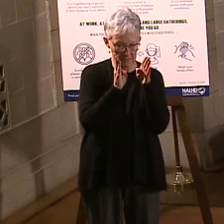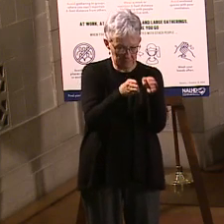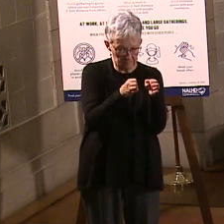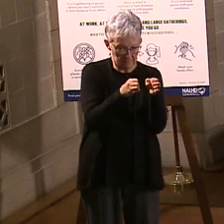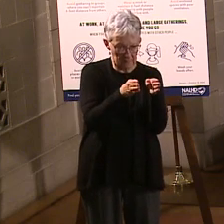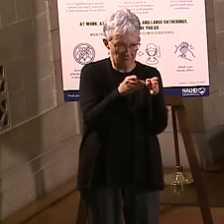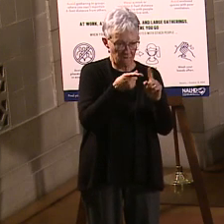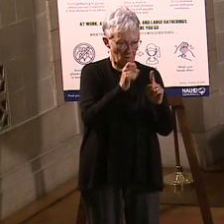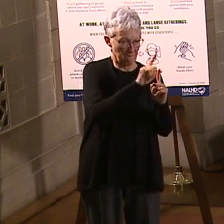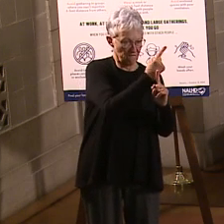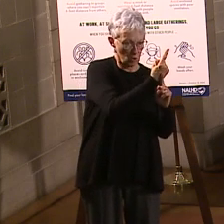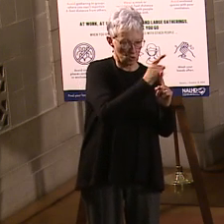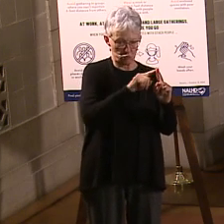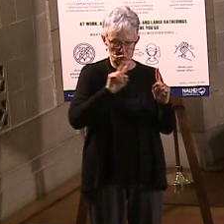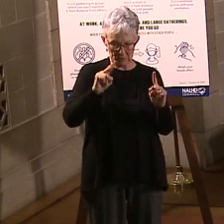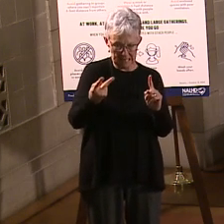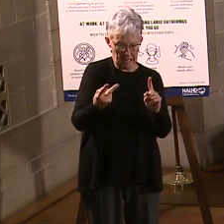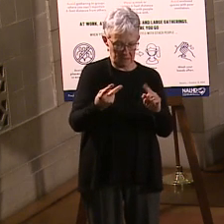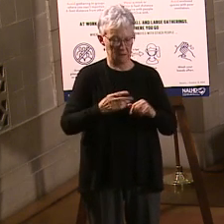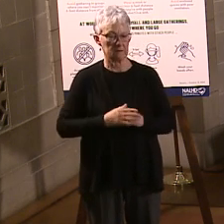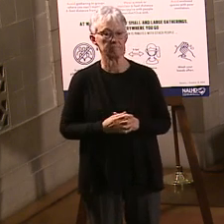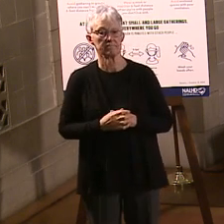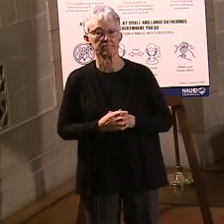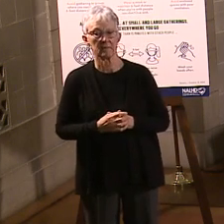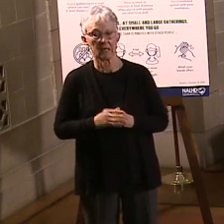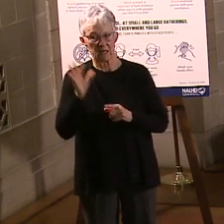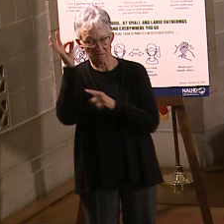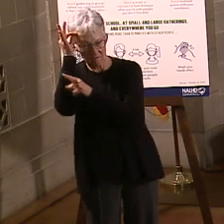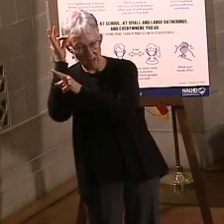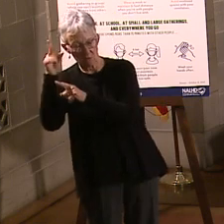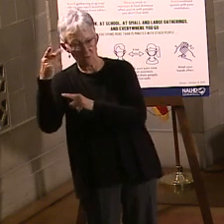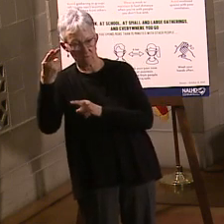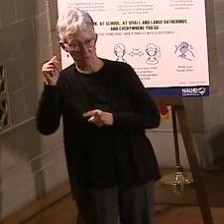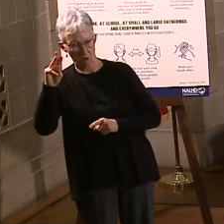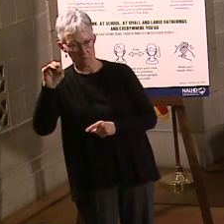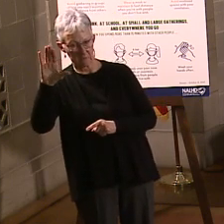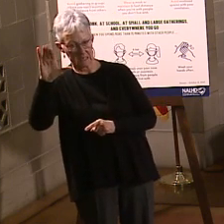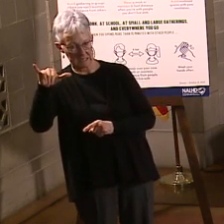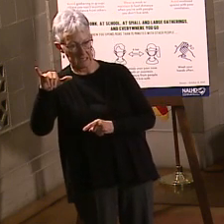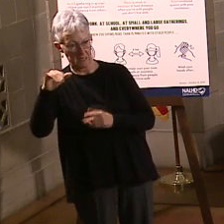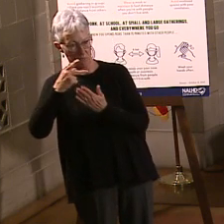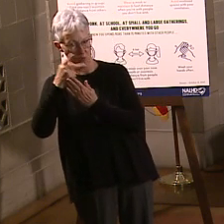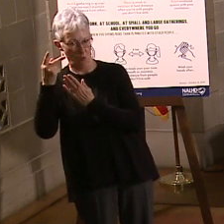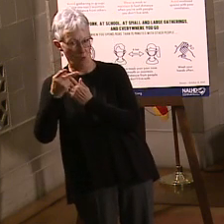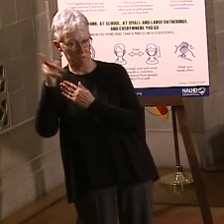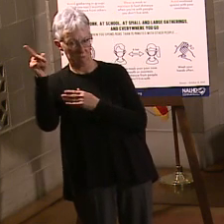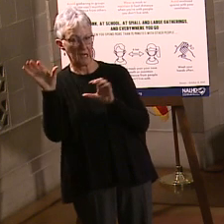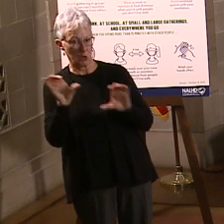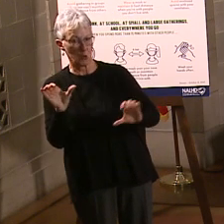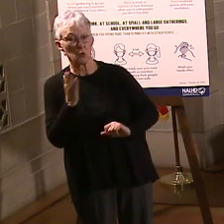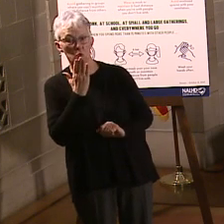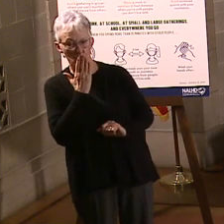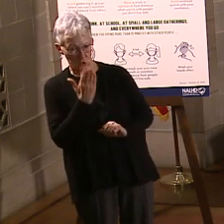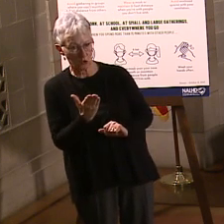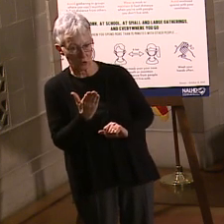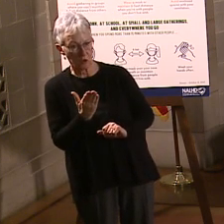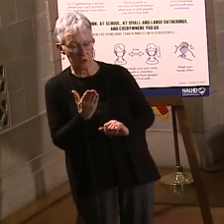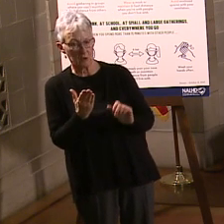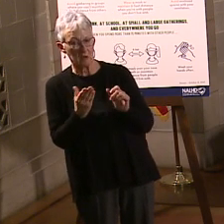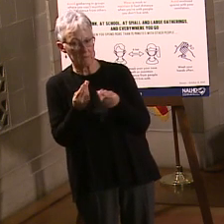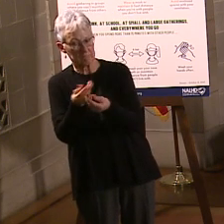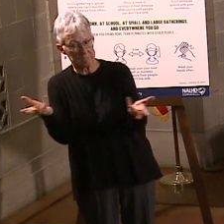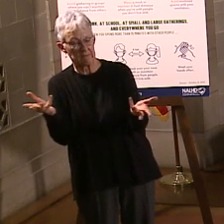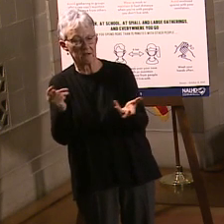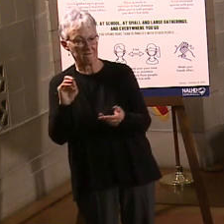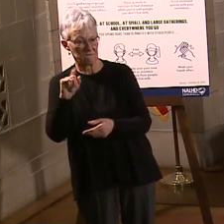the federal pharmacy program, and they're actually doing pretty well with the 60% of that first dose administered. And then as we